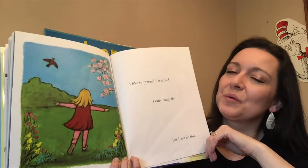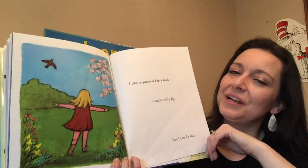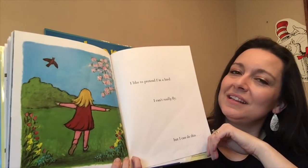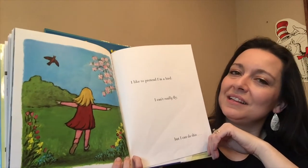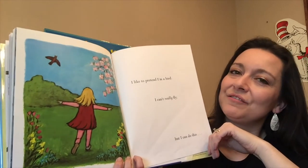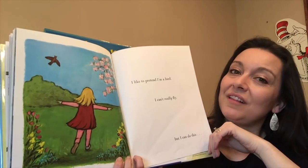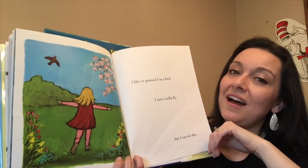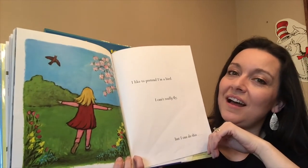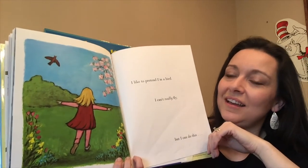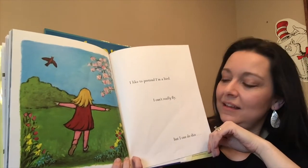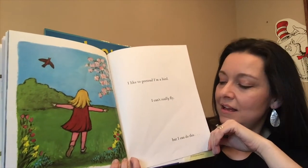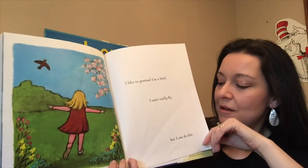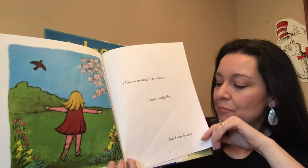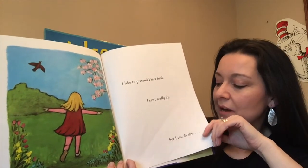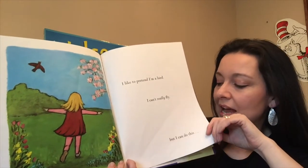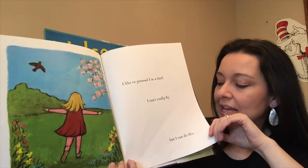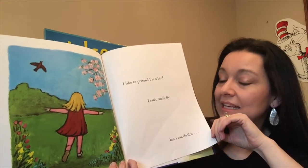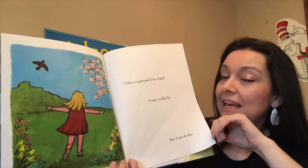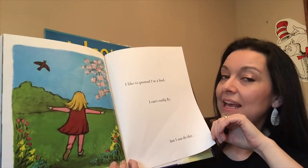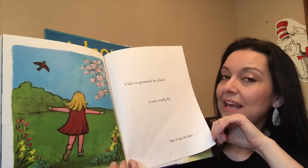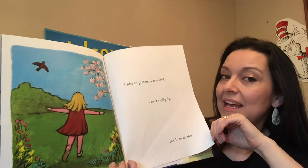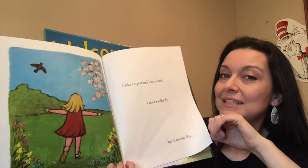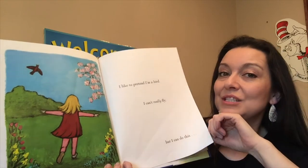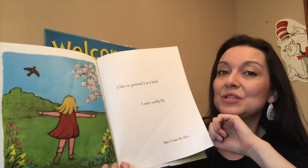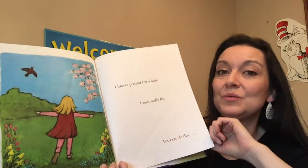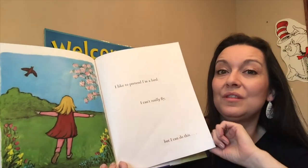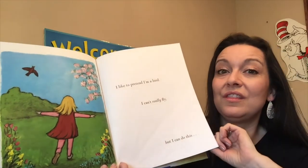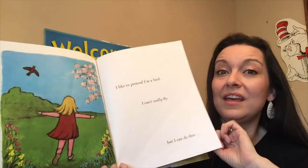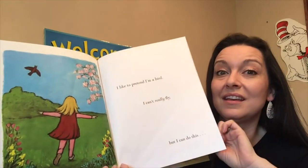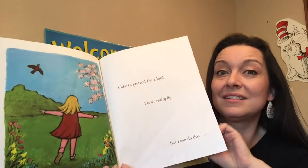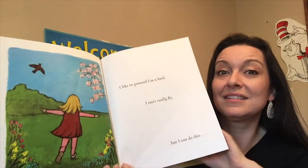really fly but i can do this